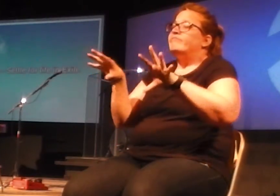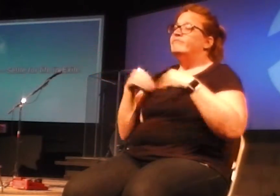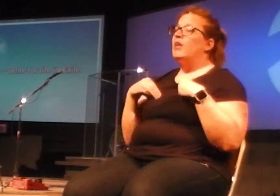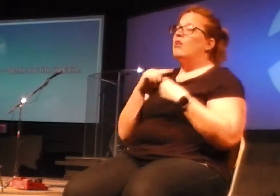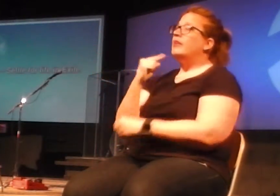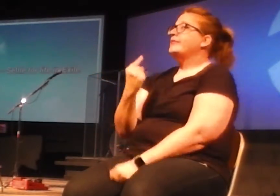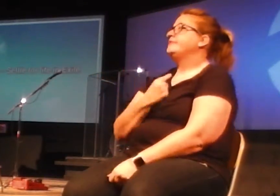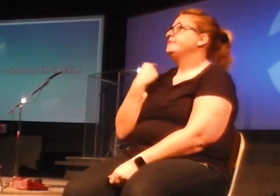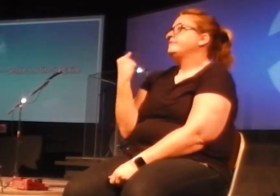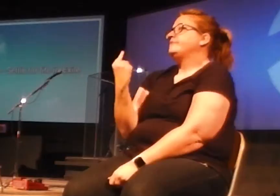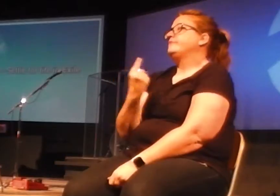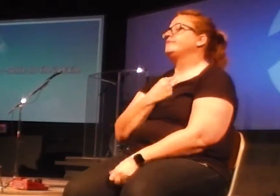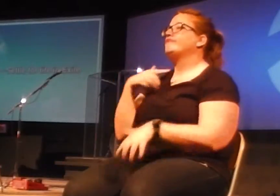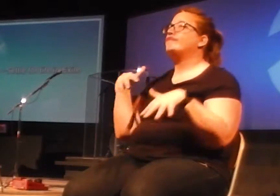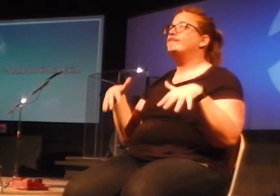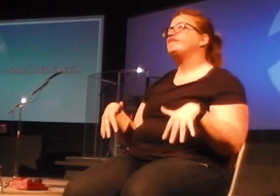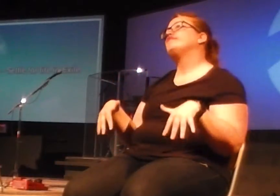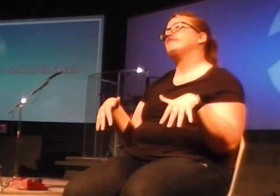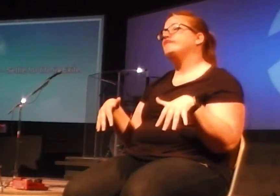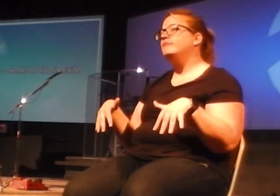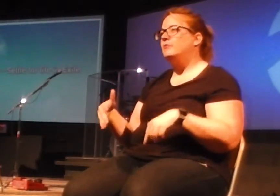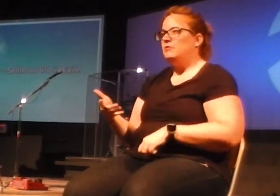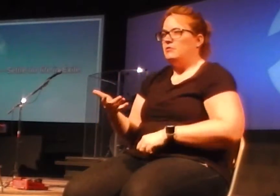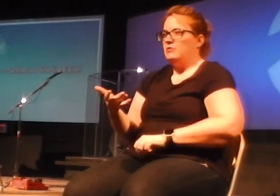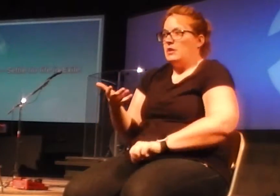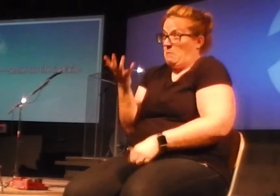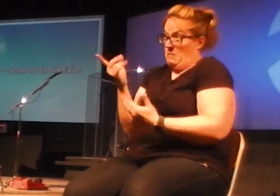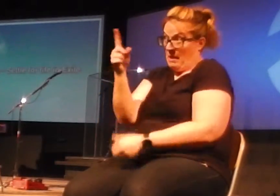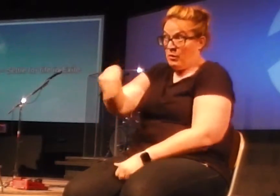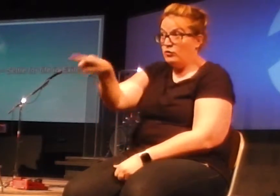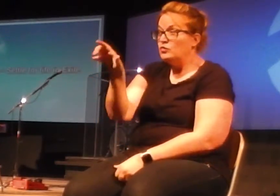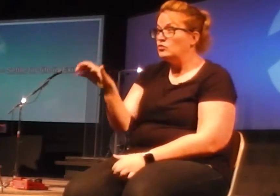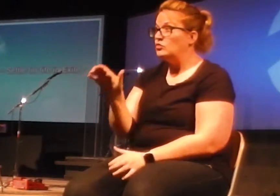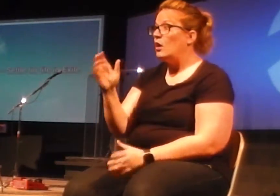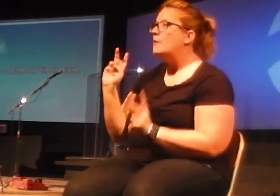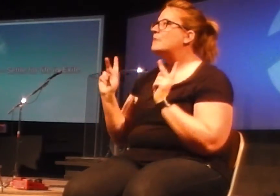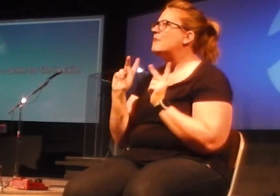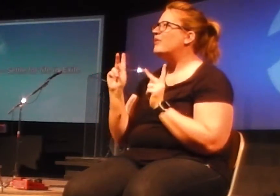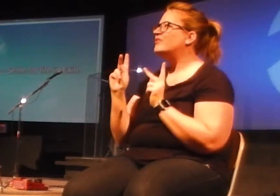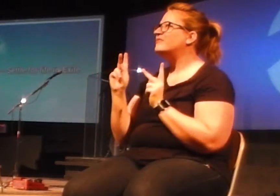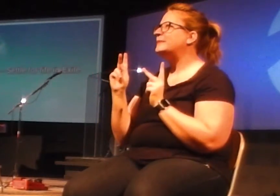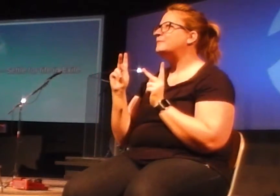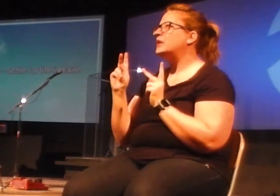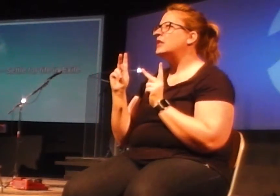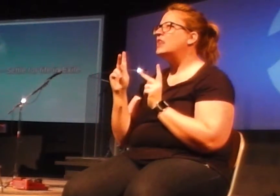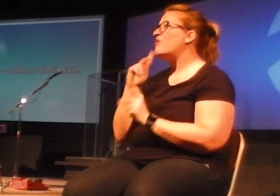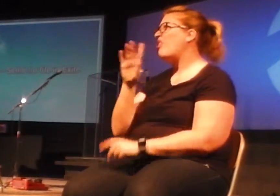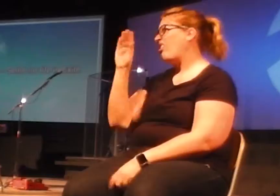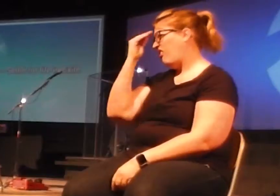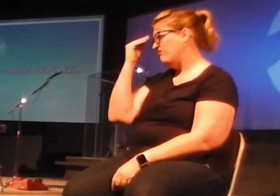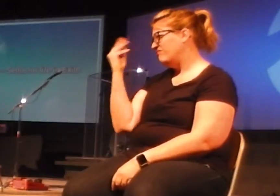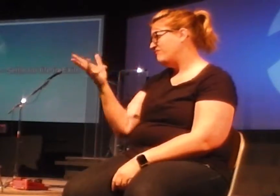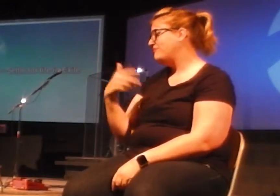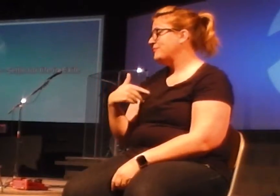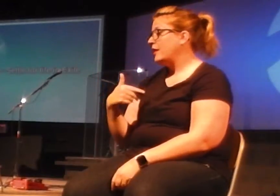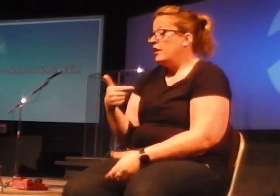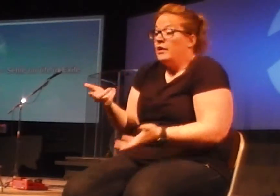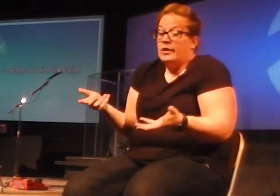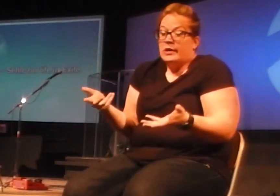exile. And maybe you've done this. These are people who say things like, well, I guess this is just as good as my life